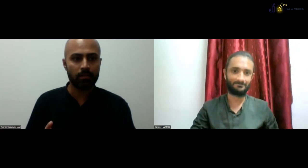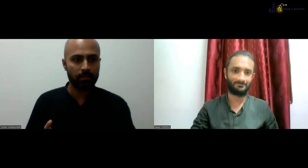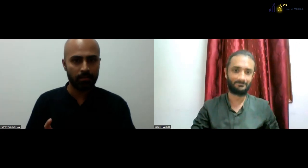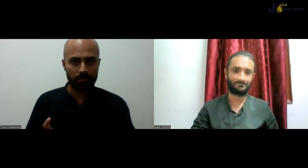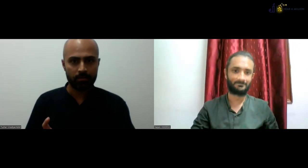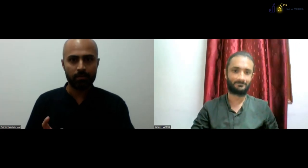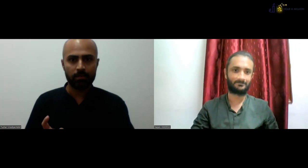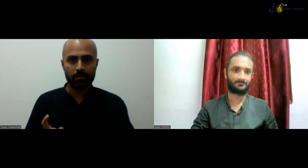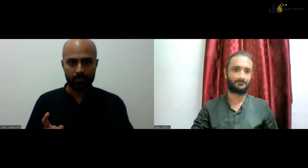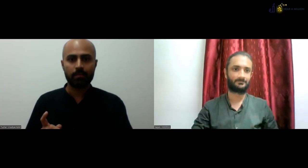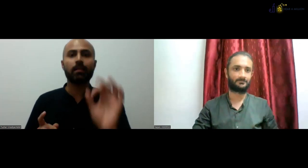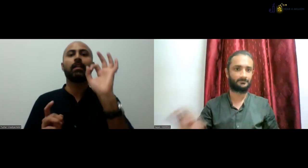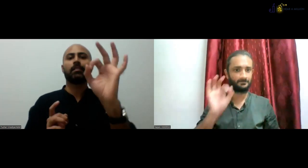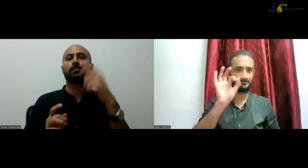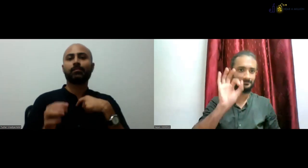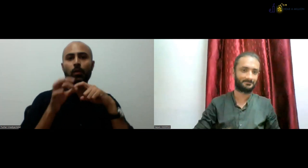Hey.